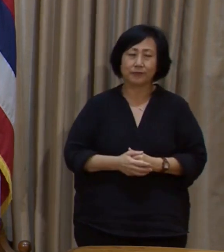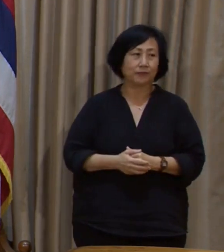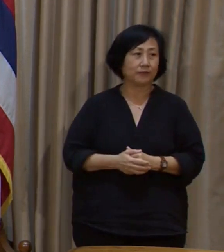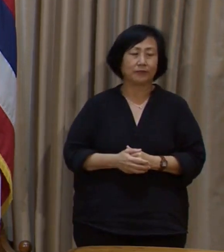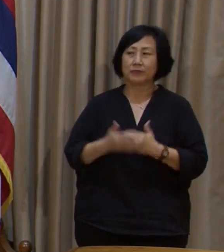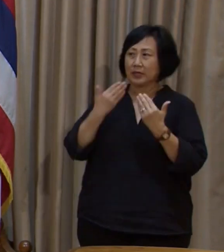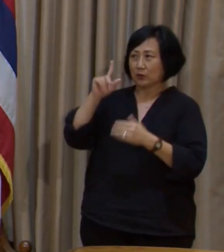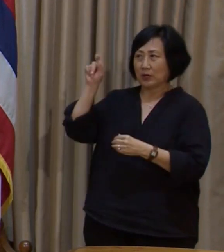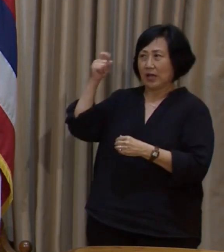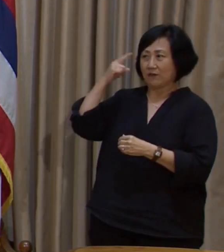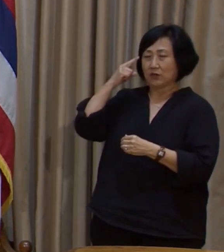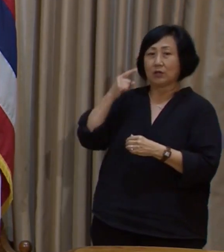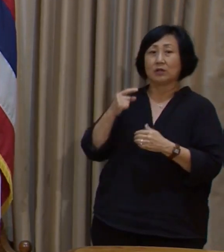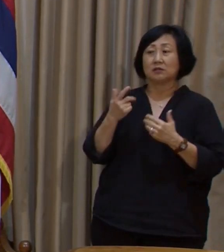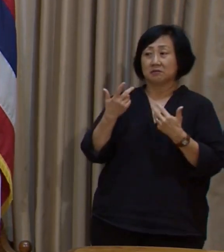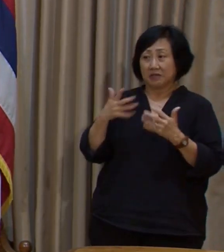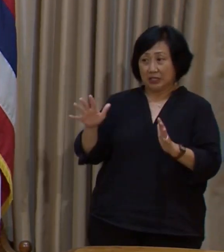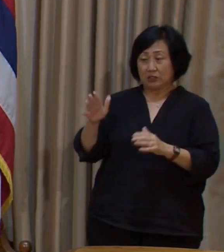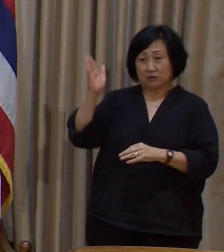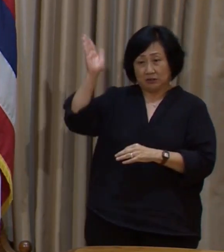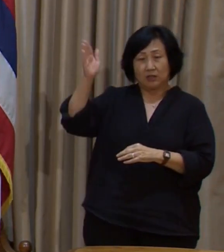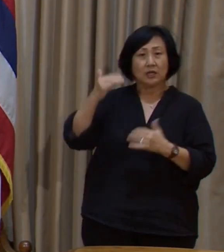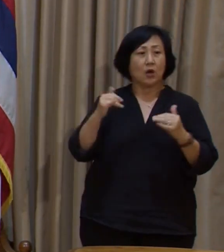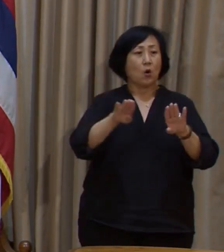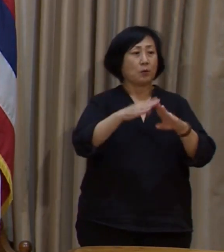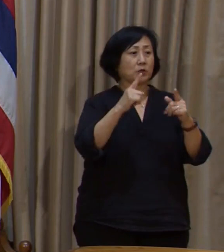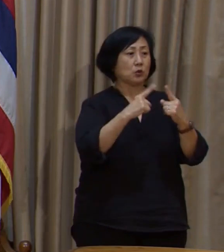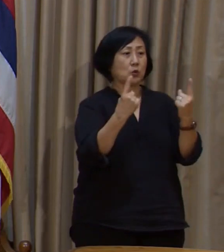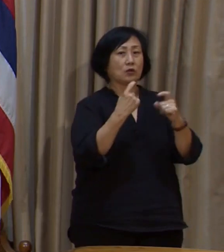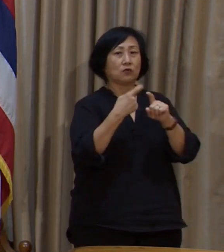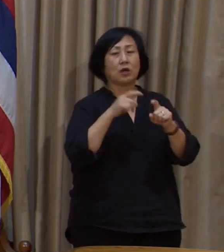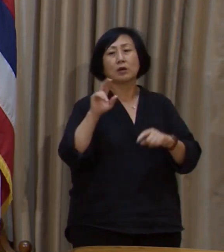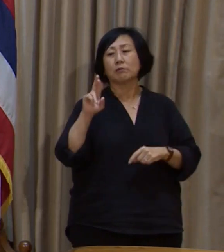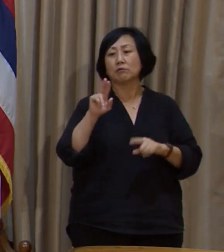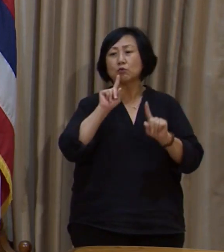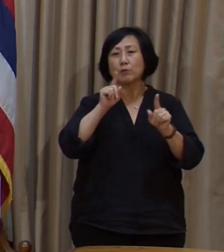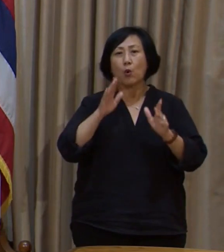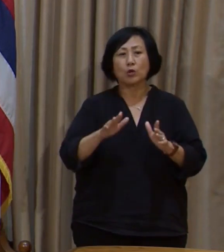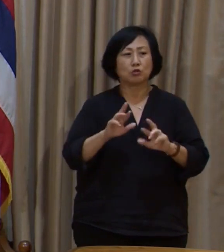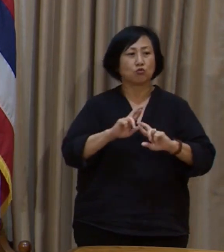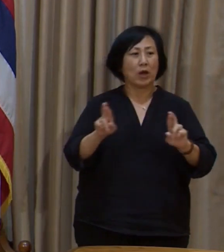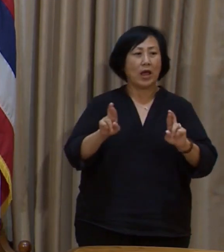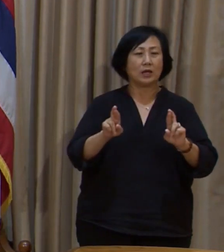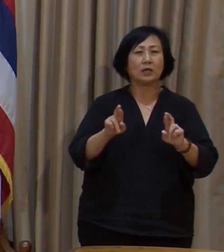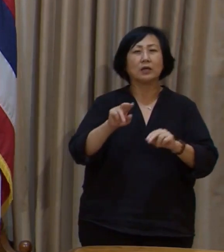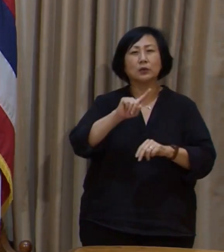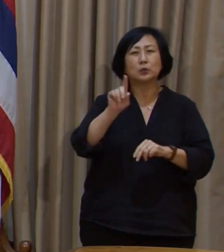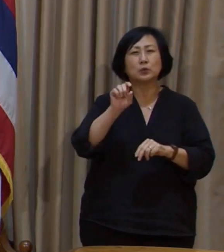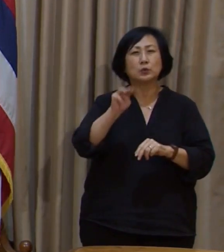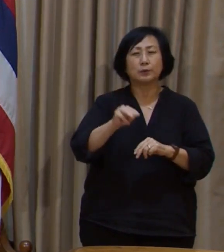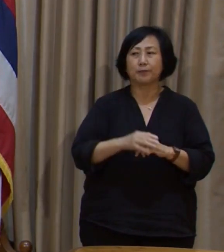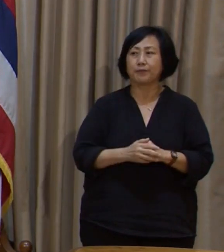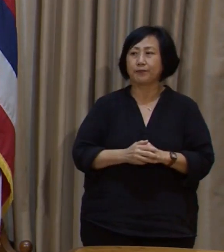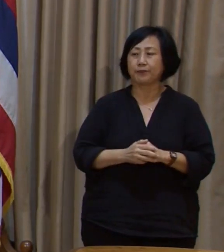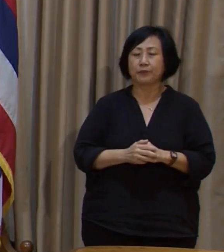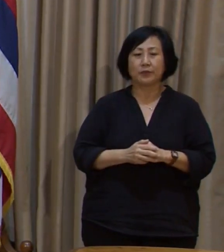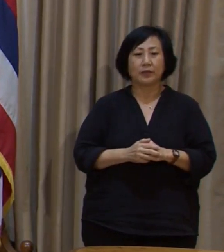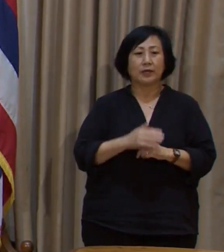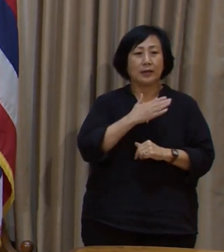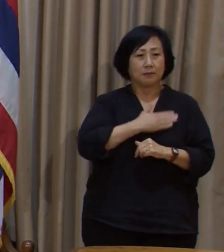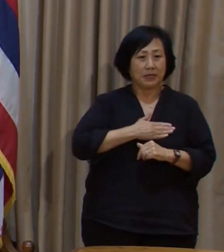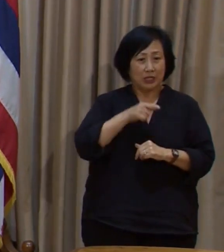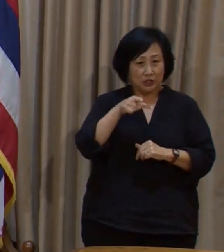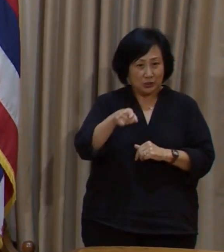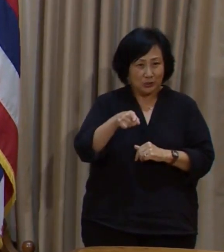Thank you, Governor Ige. And with that, we will open it up to questions from reporters who are standing by on Zoom. Reporters, please